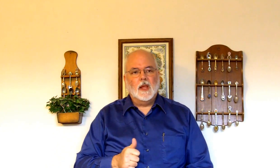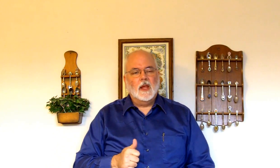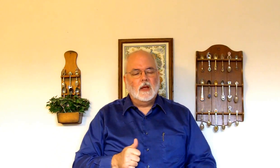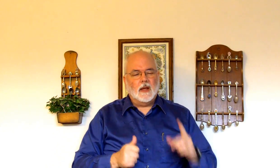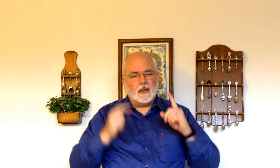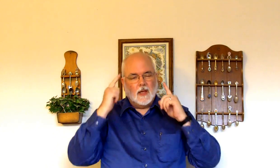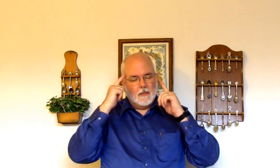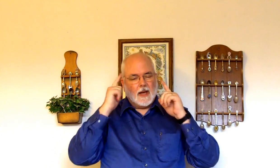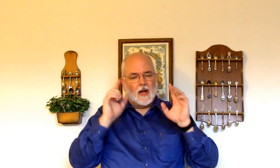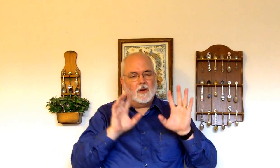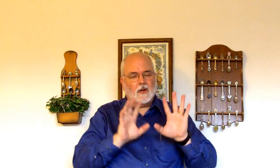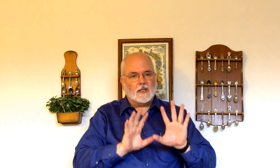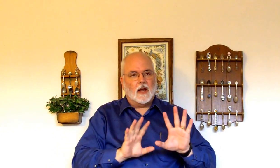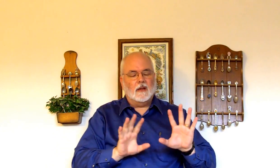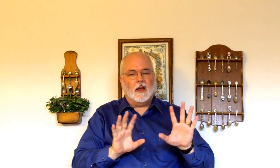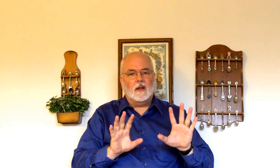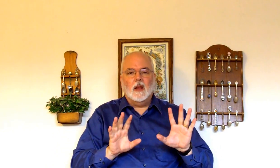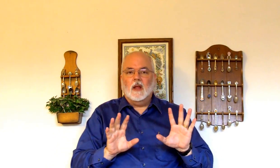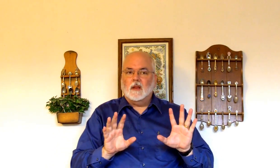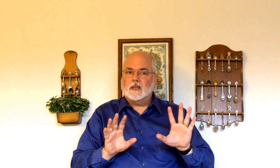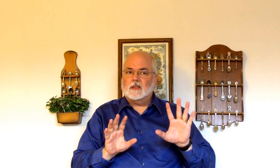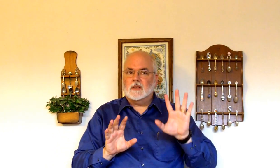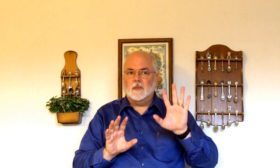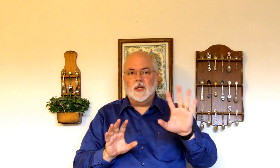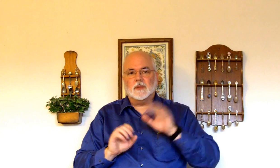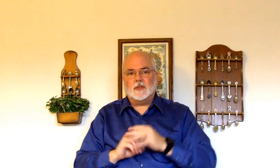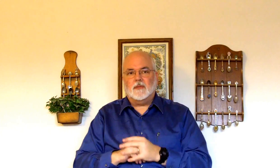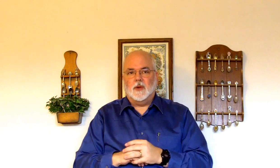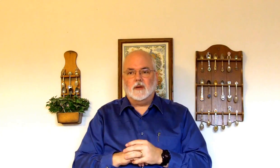Now, think about how you're going to sign that. That's some deep stuff there.